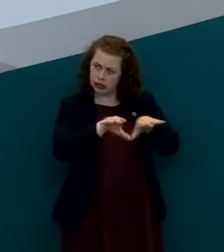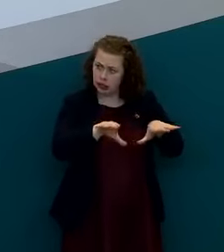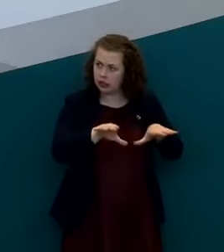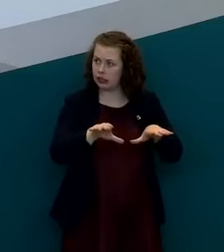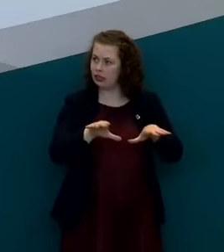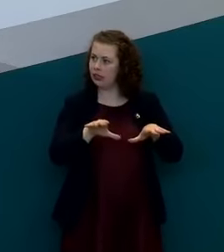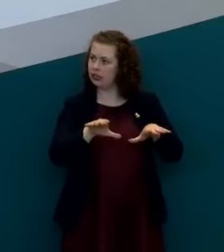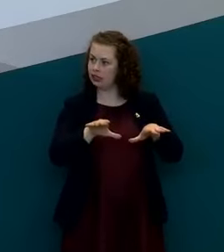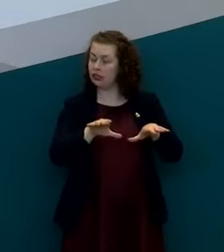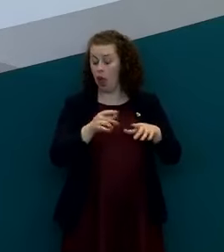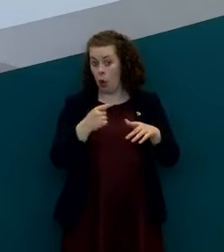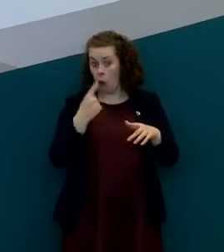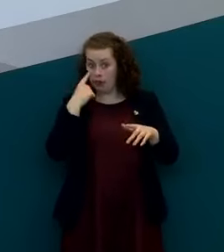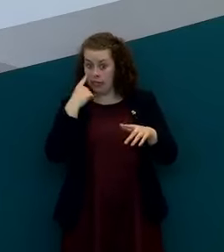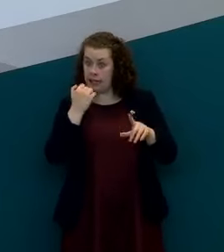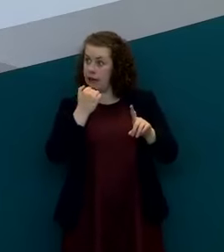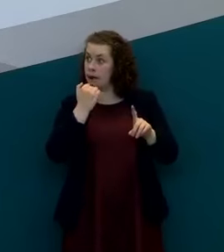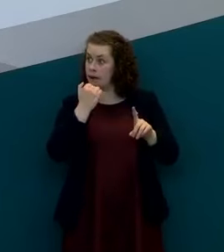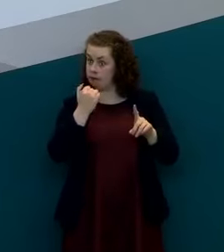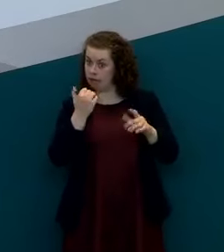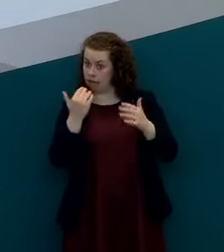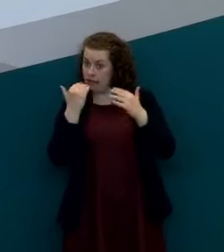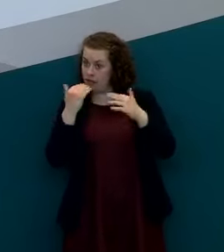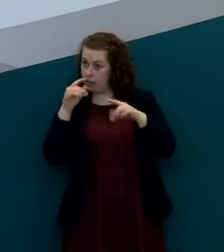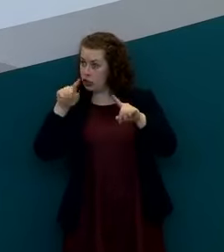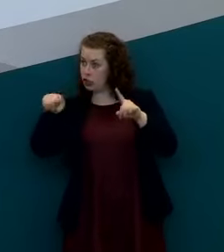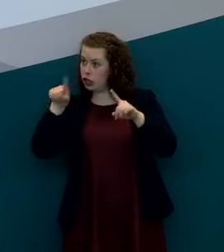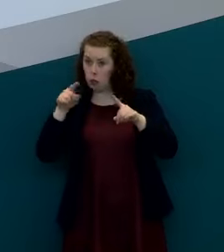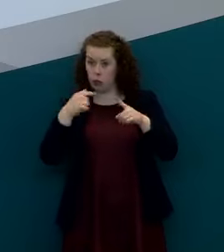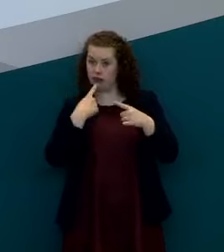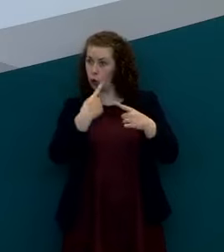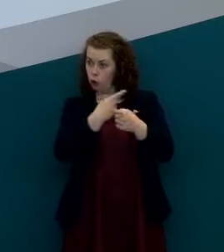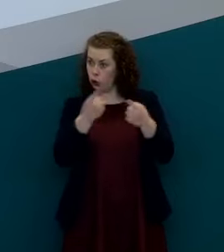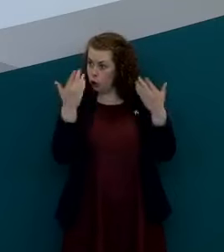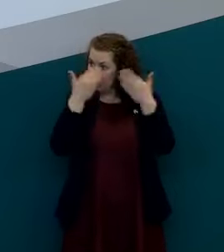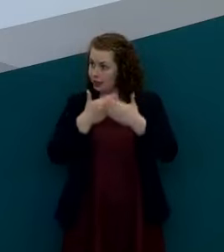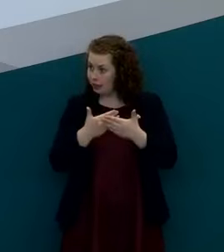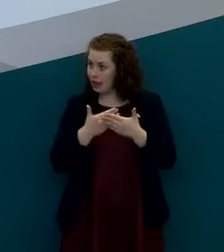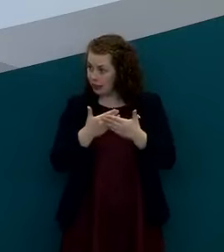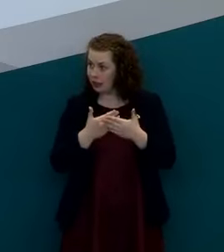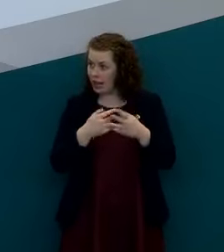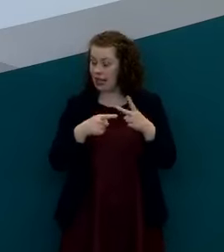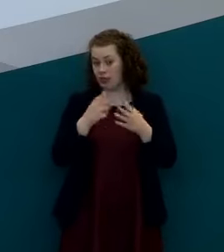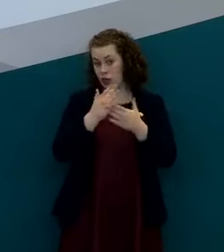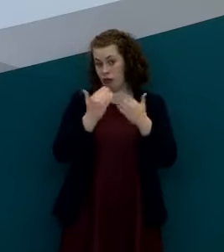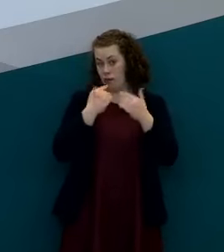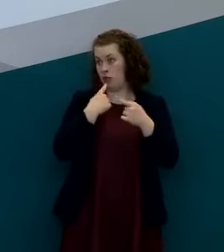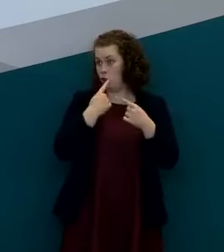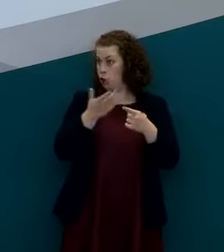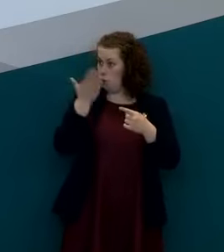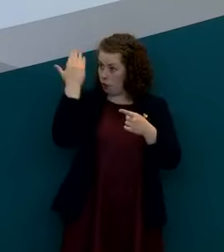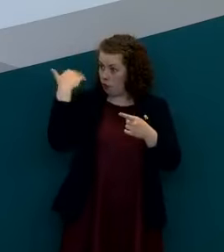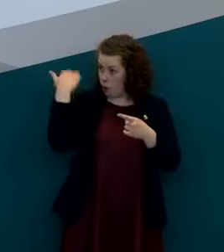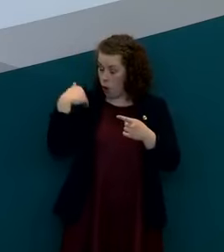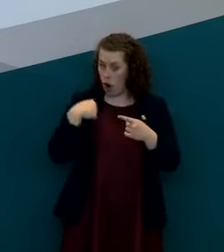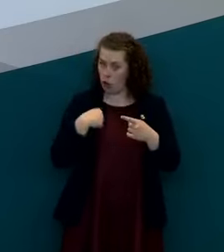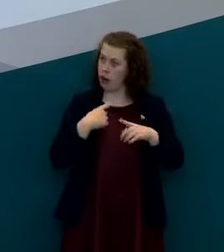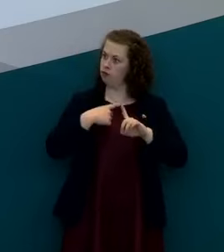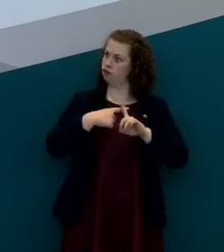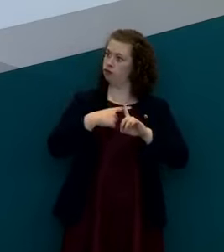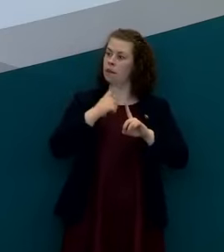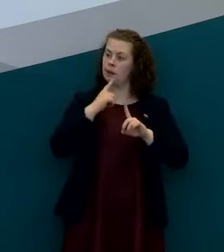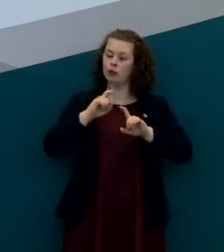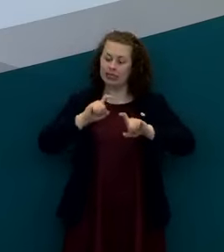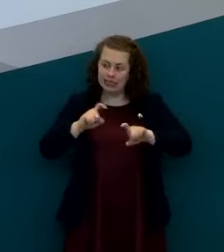encouragement uh from some of the information that we have shared with you tonight some of the information we've shared with you before uh we still think there is further